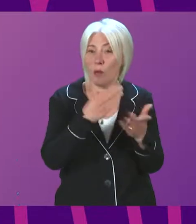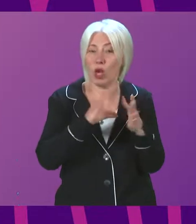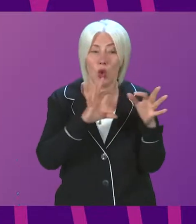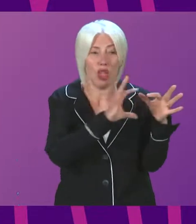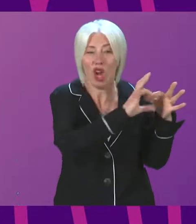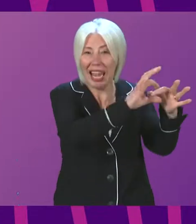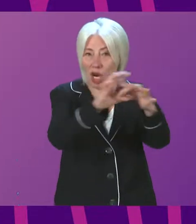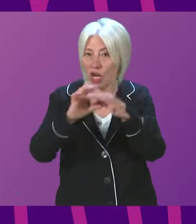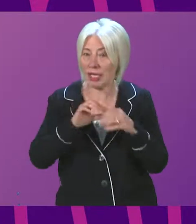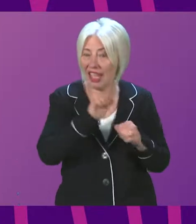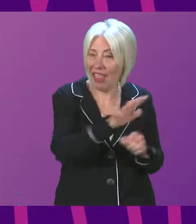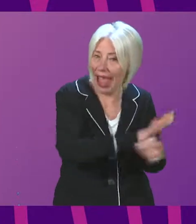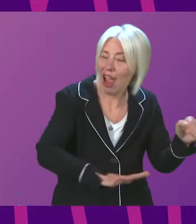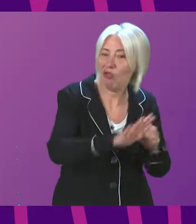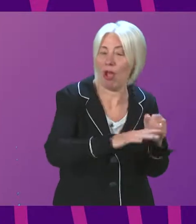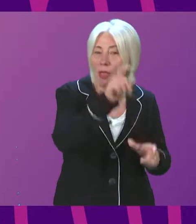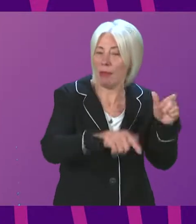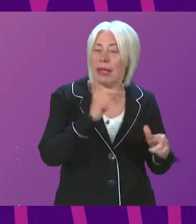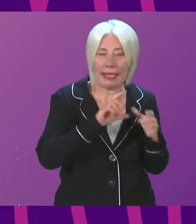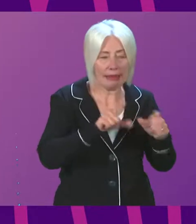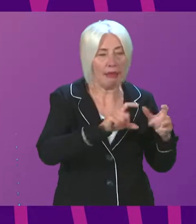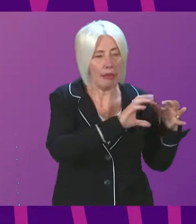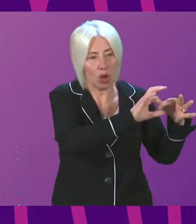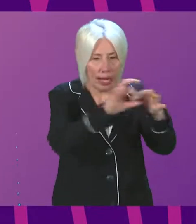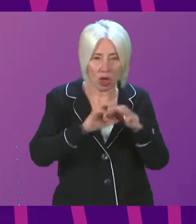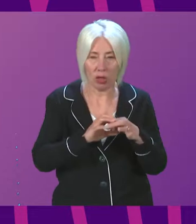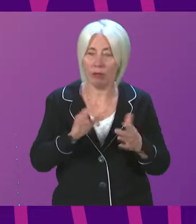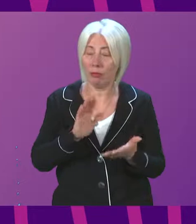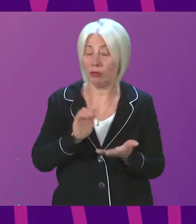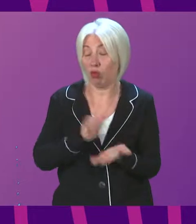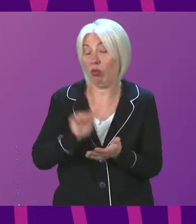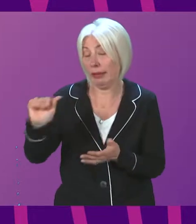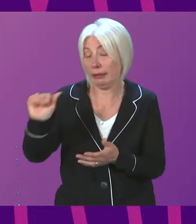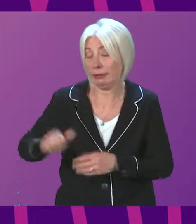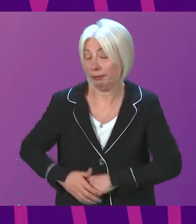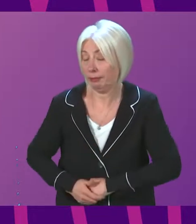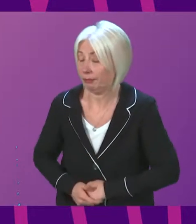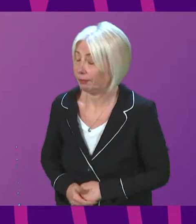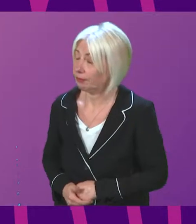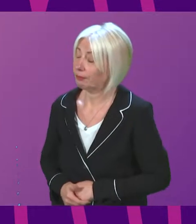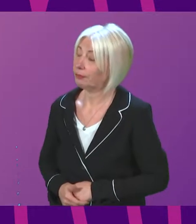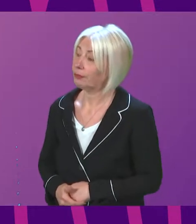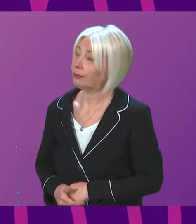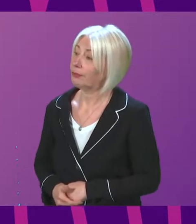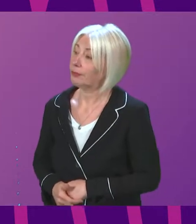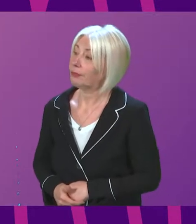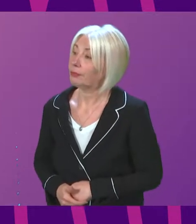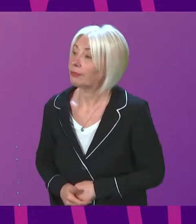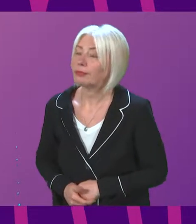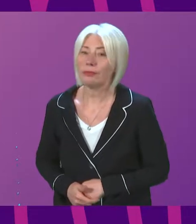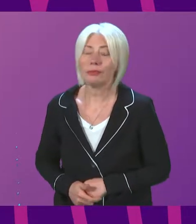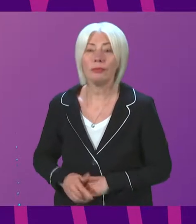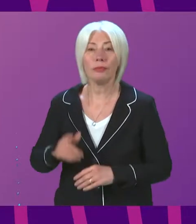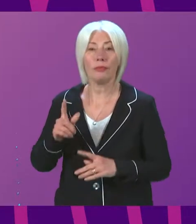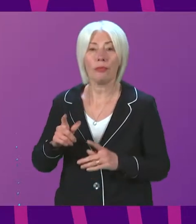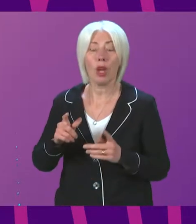in this area for all of the very good reasons that Kenny Gibson outlines. Liam Kerr. Thank you, Presiding Officer. Bids to be one of